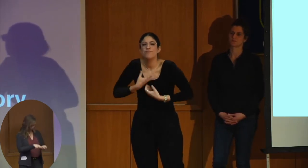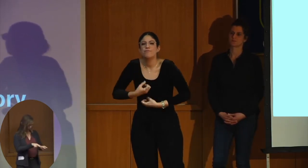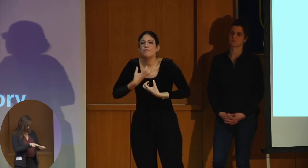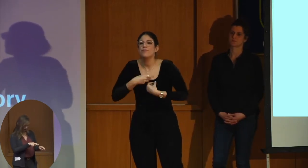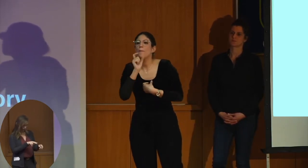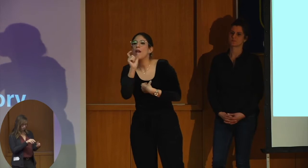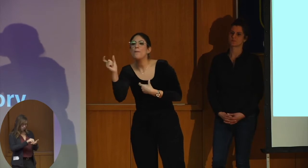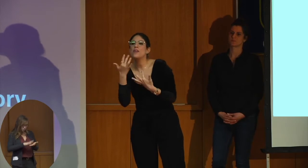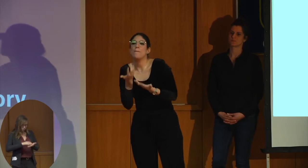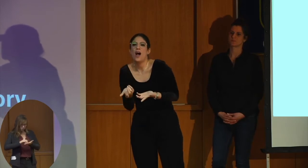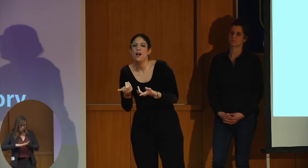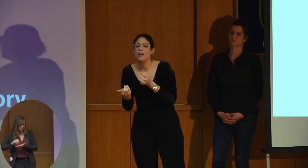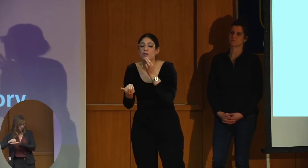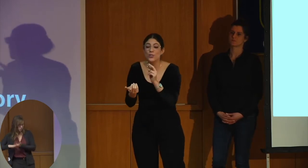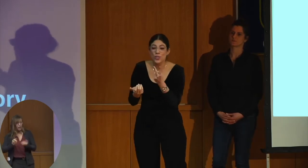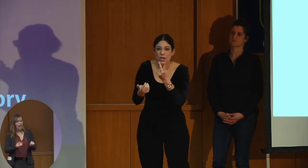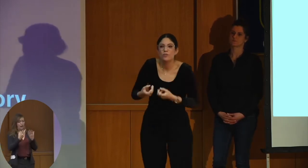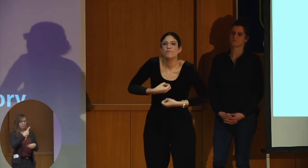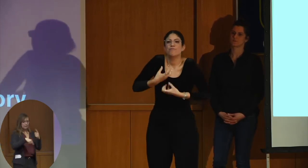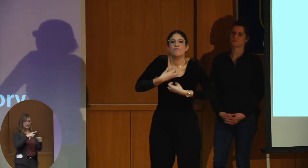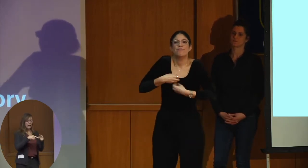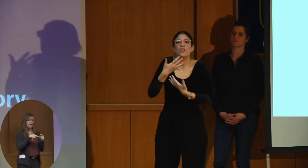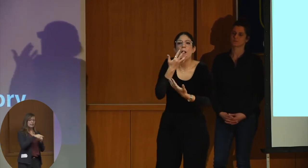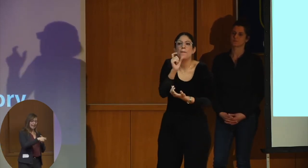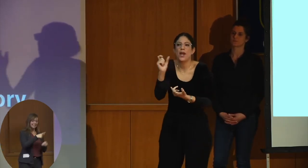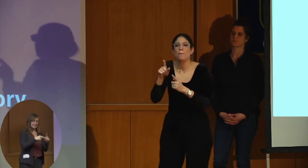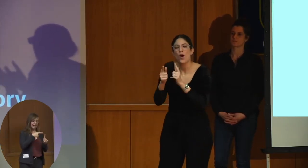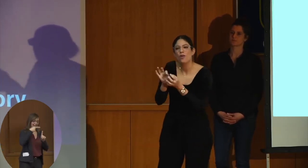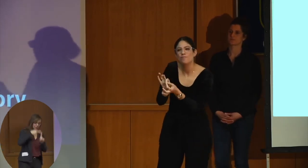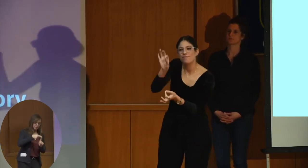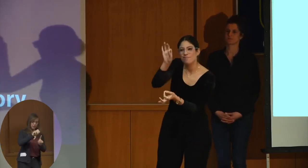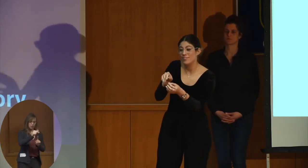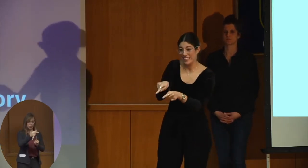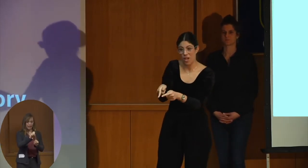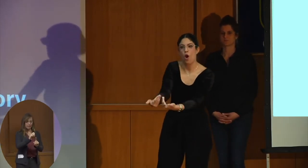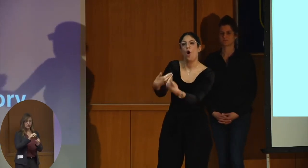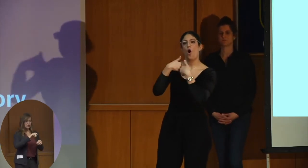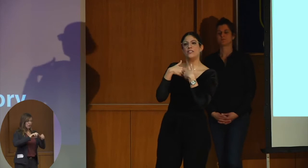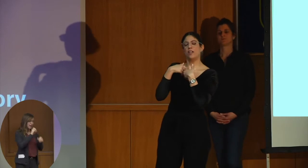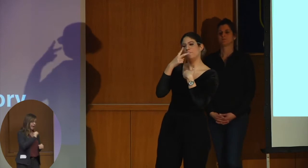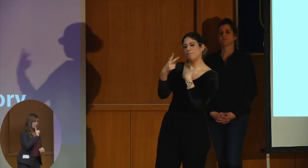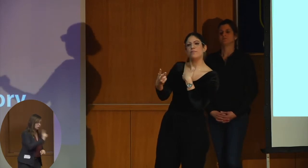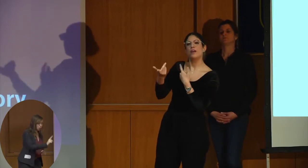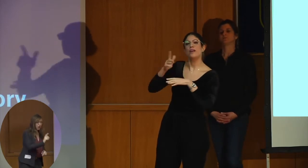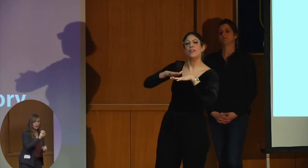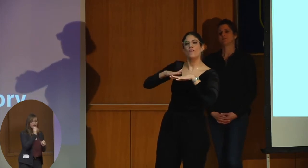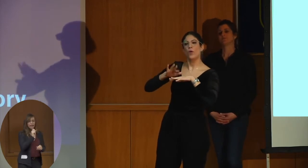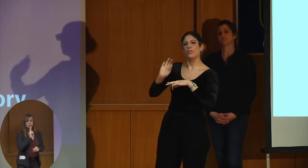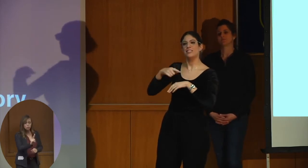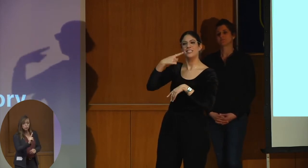many signs they sign in each age. How many signs they sign when they're one or when they're two or when they're three years old. And